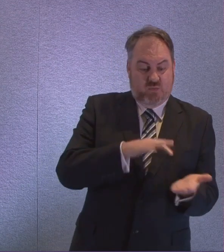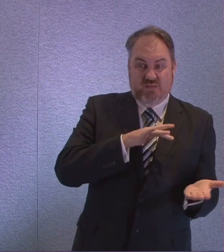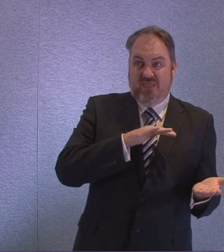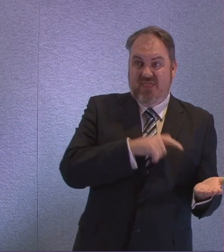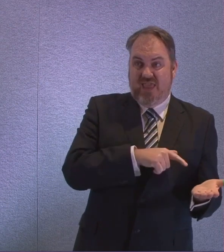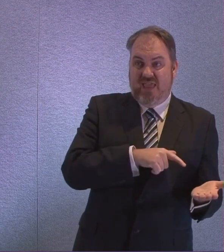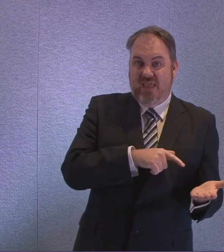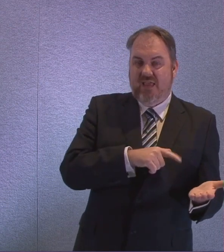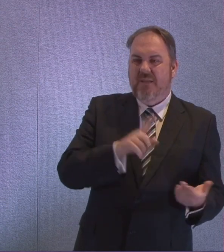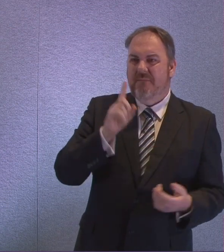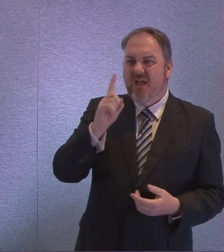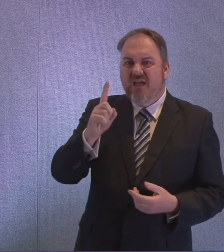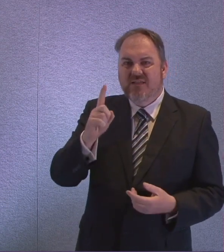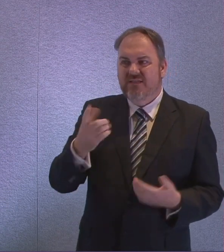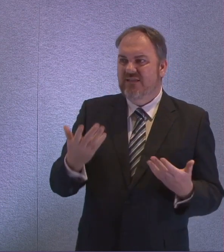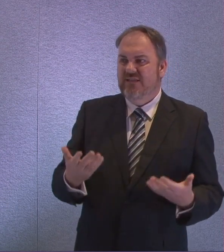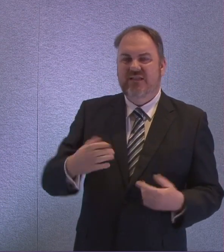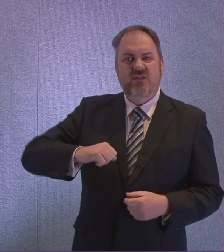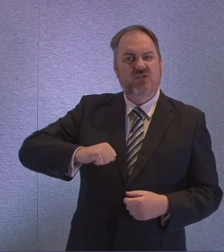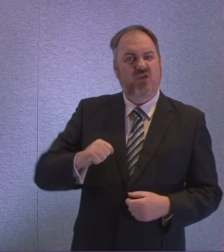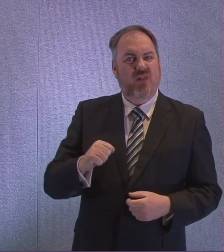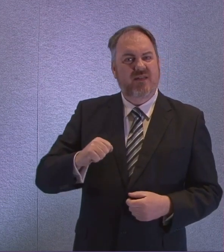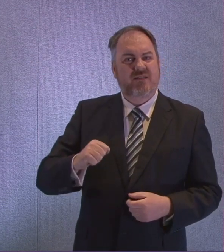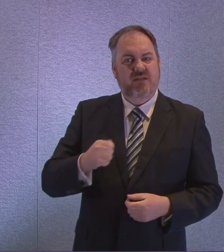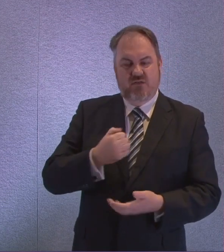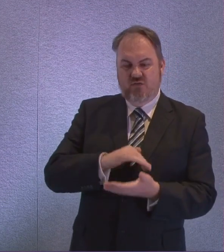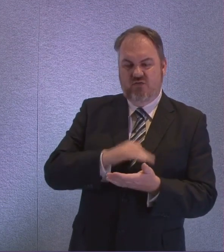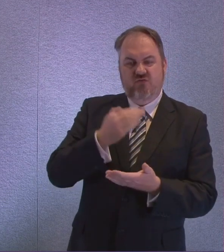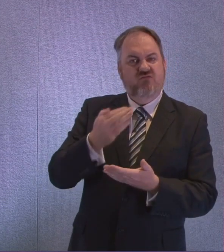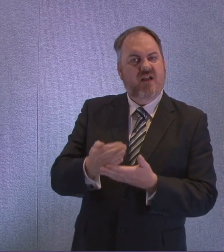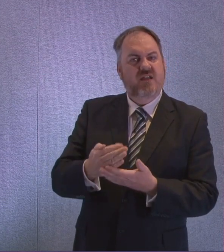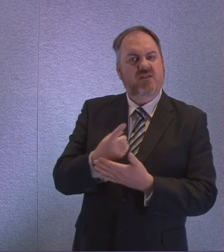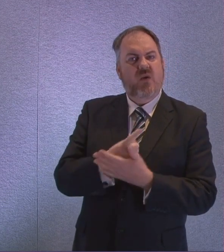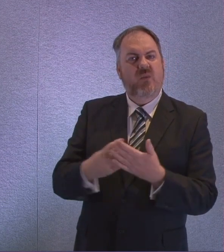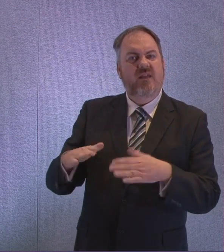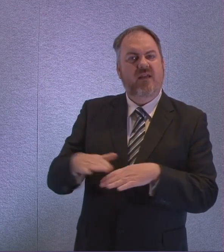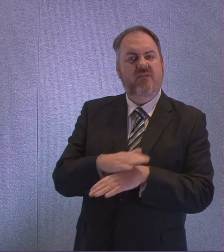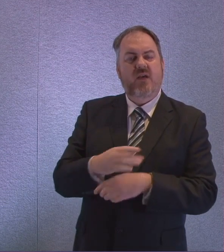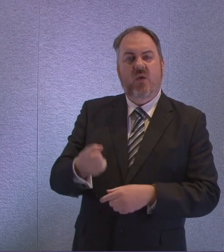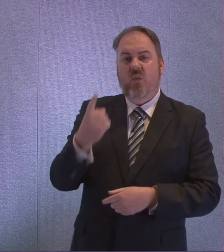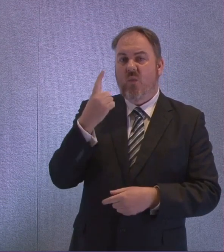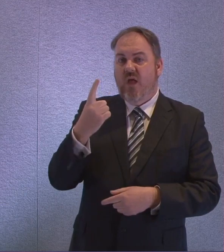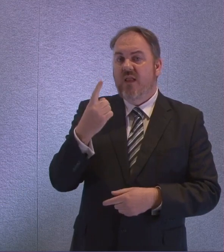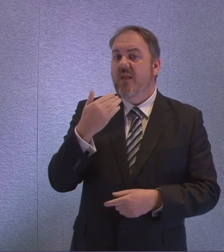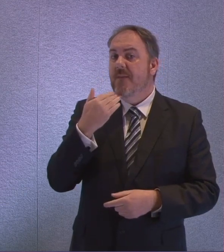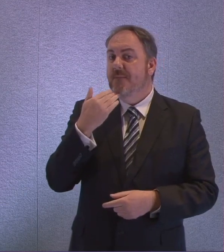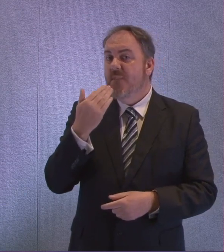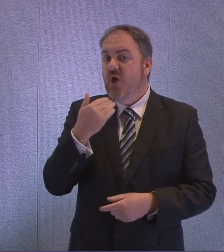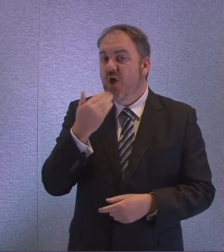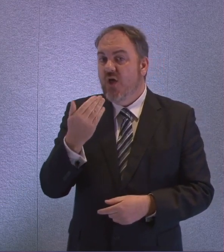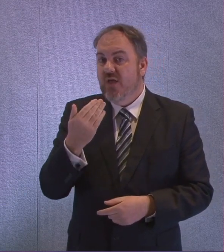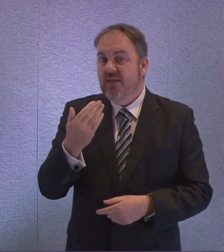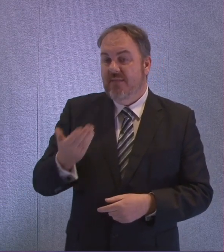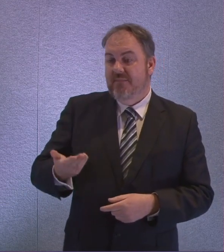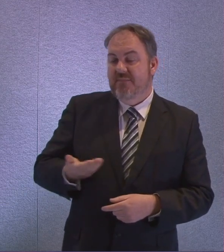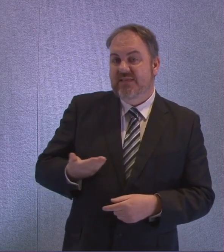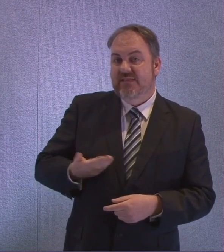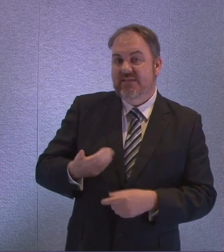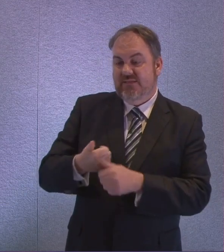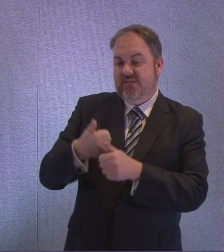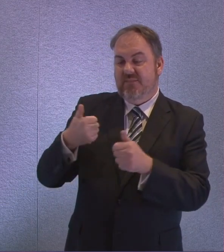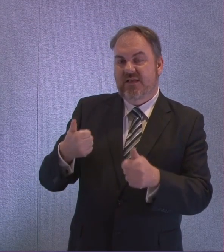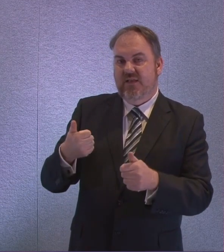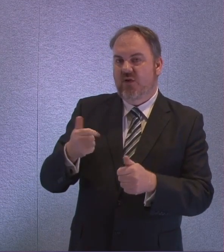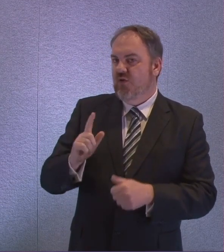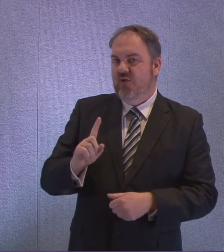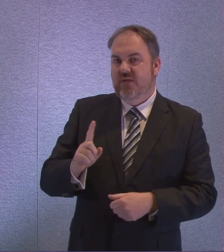But it then emerged that in Scotland alone, grants would only be on the basis of one per business, not one per business outlet. And that puts any firm in